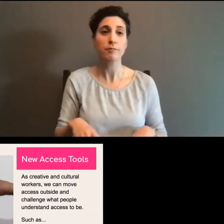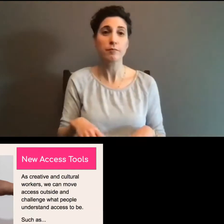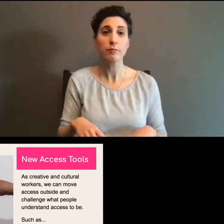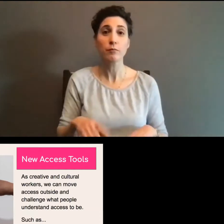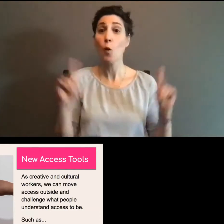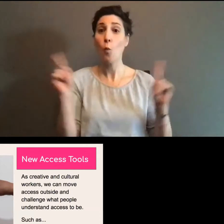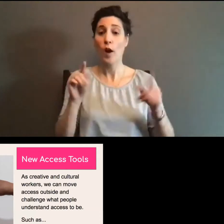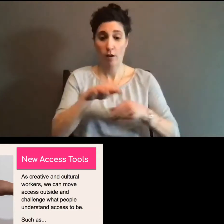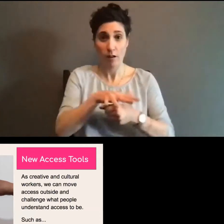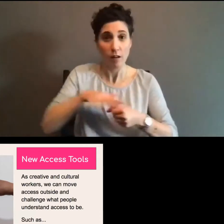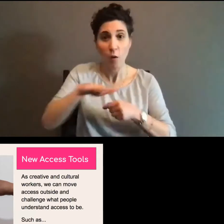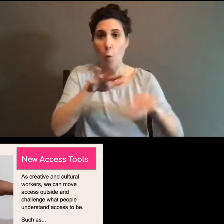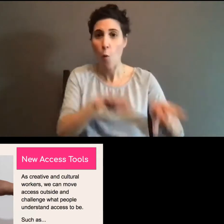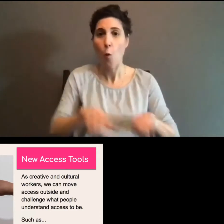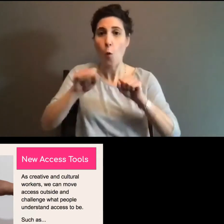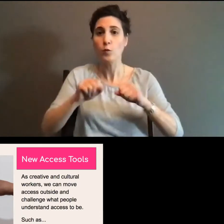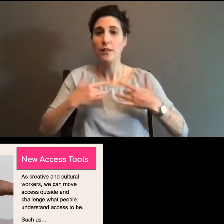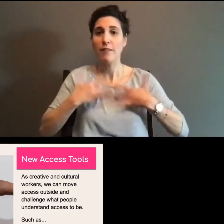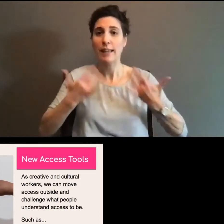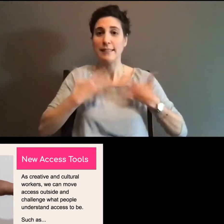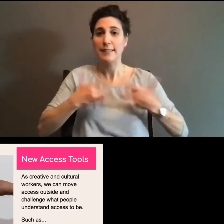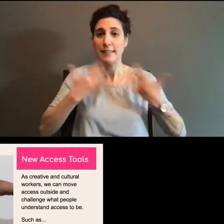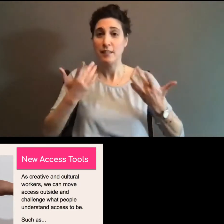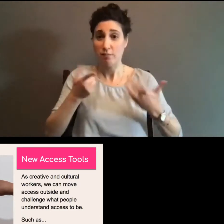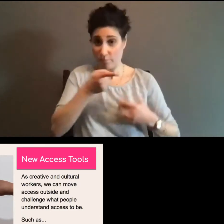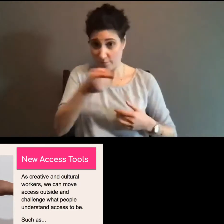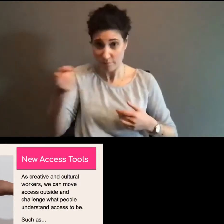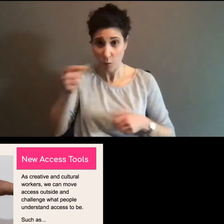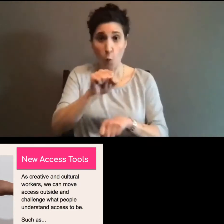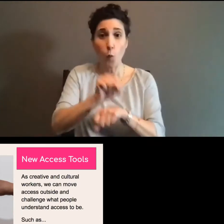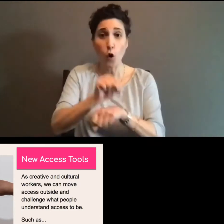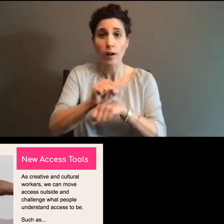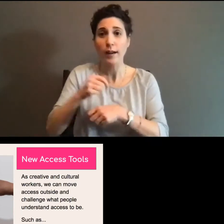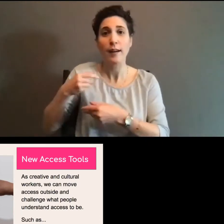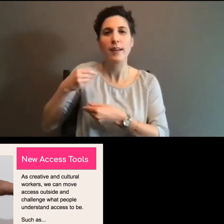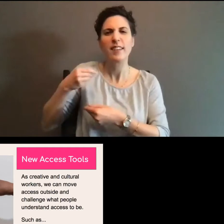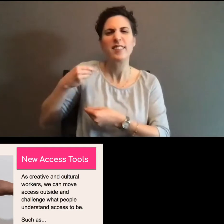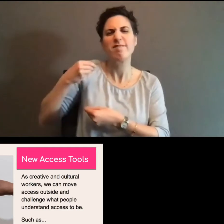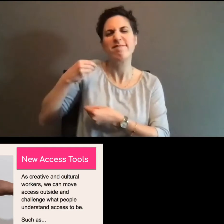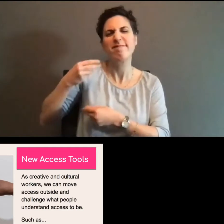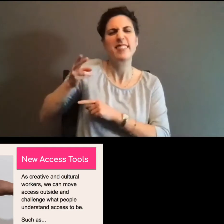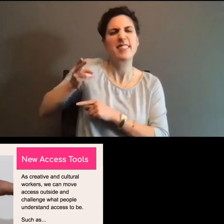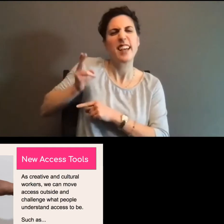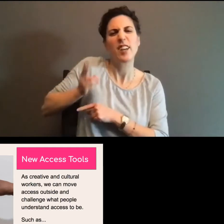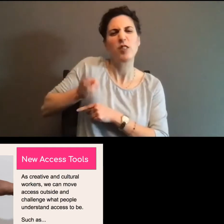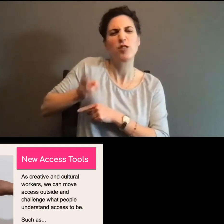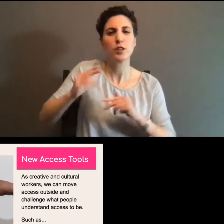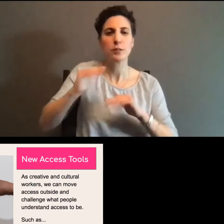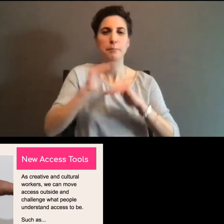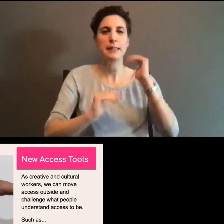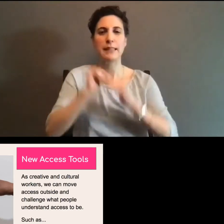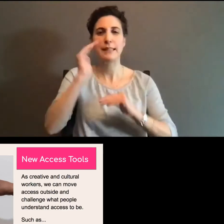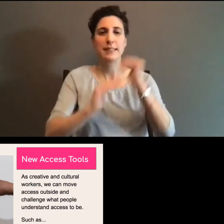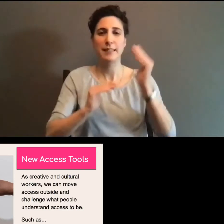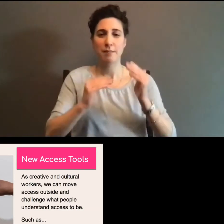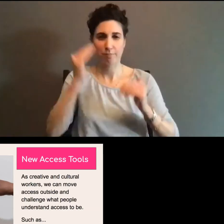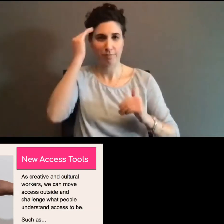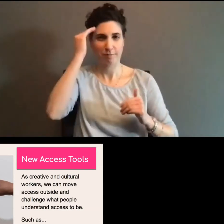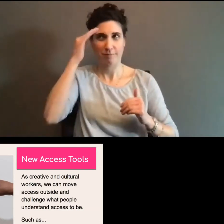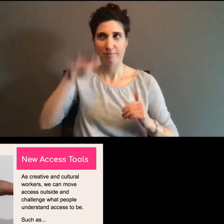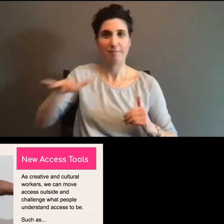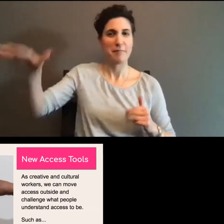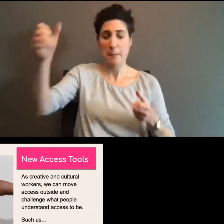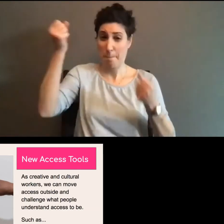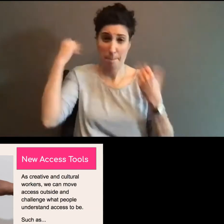put your events at if you're working in heritage buildings which are notoriously inaccessible. And also on the left, you'll